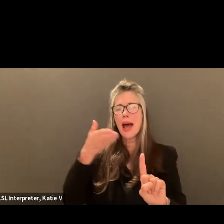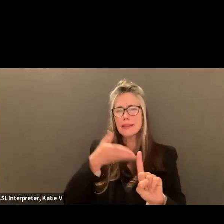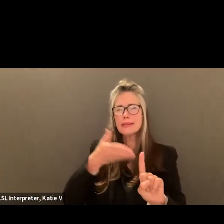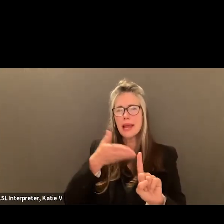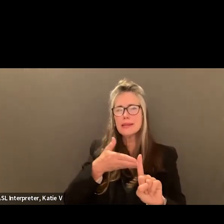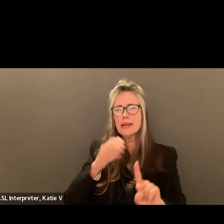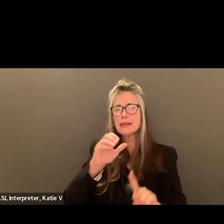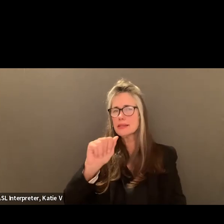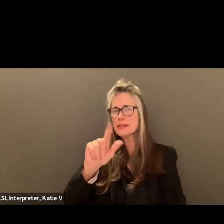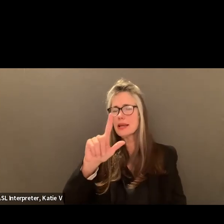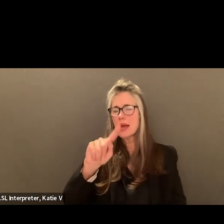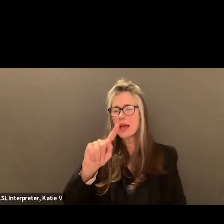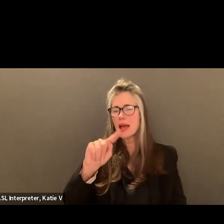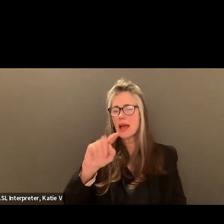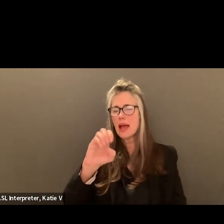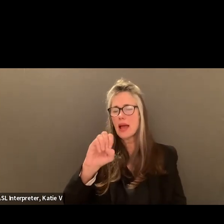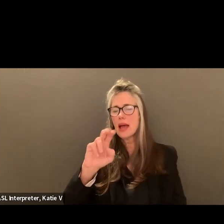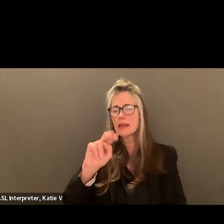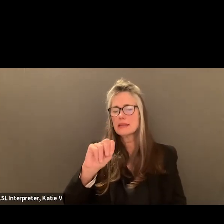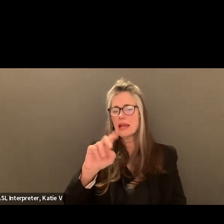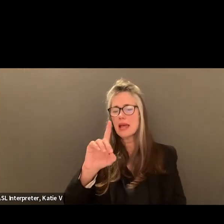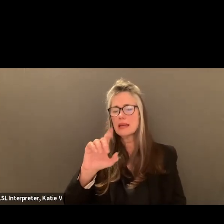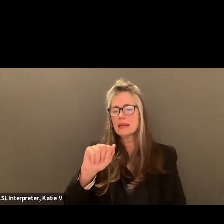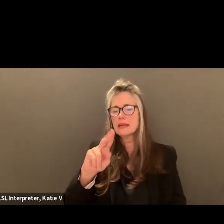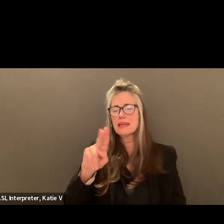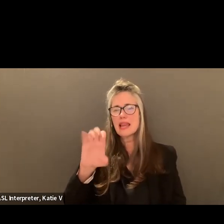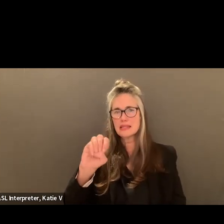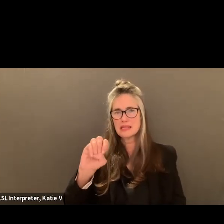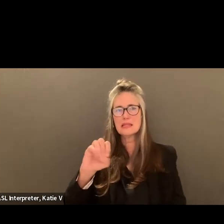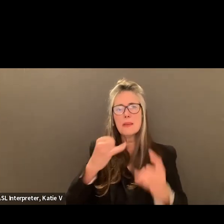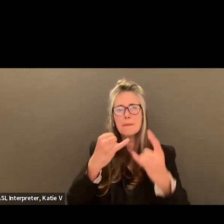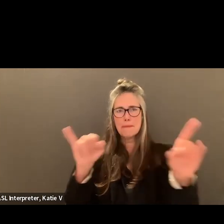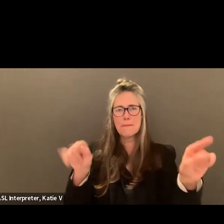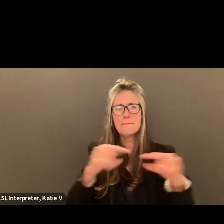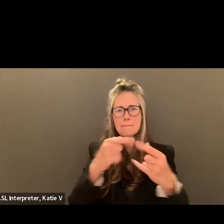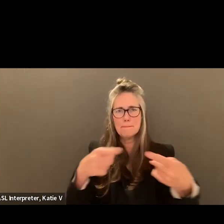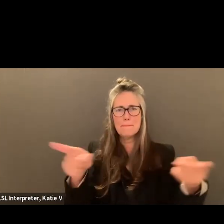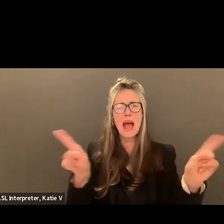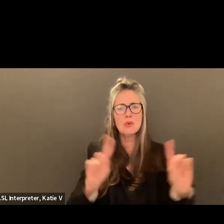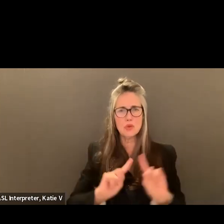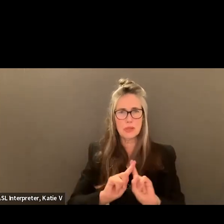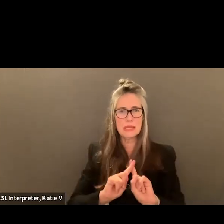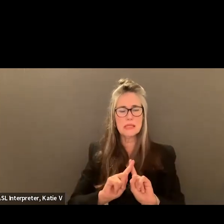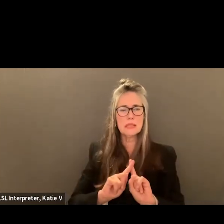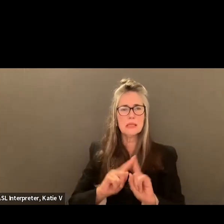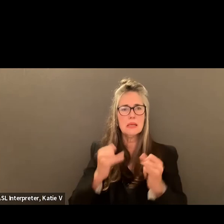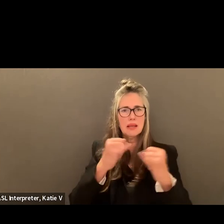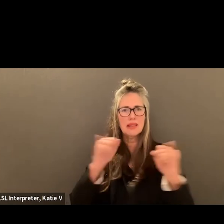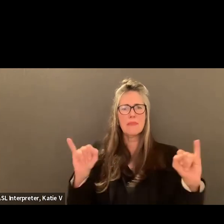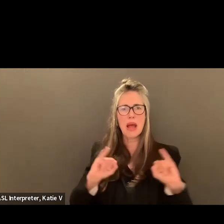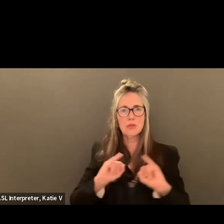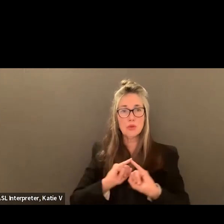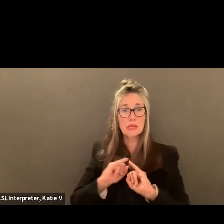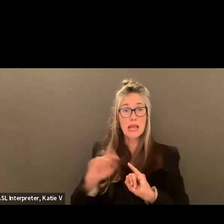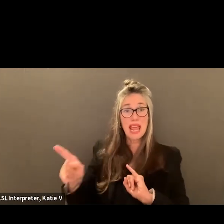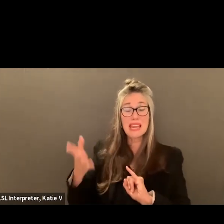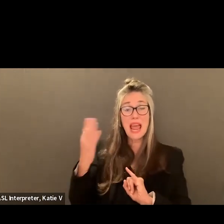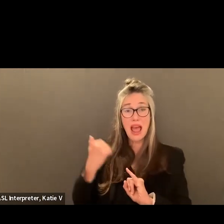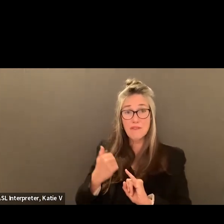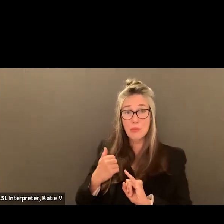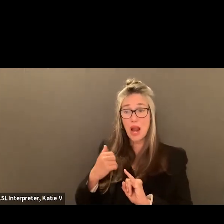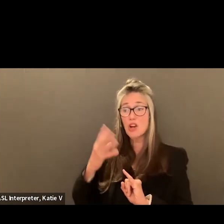boundaries. Okay. We can make that change. And then do you have prior experience serving on a governing board,